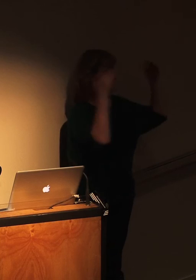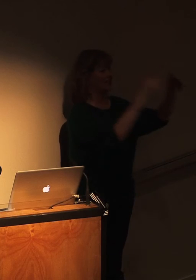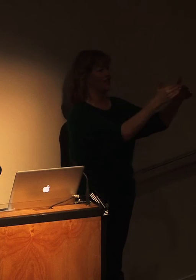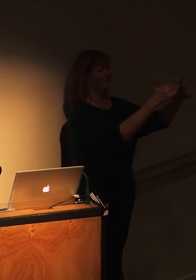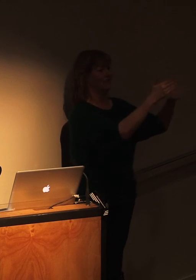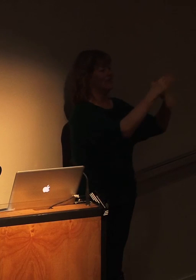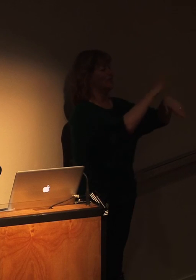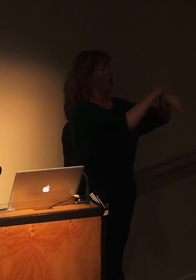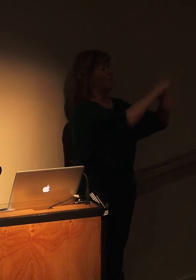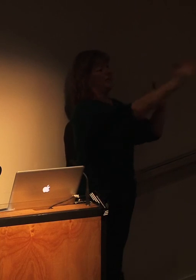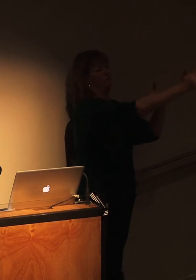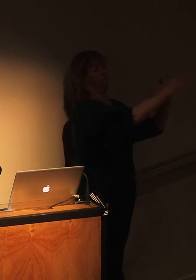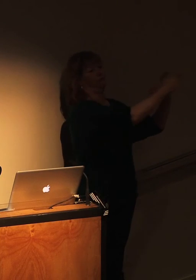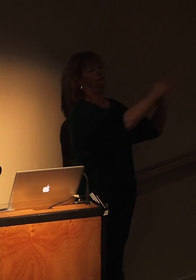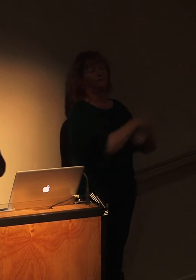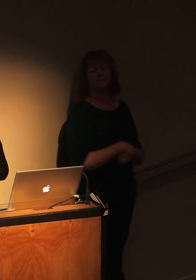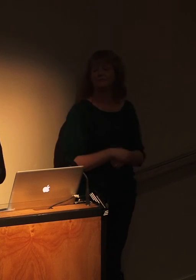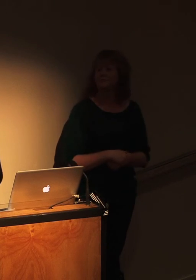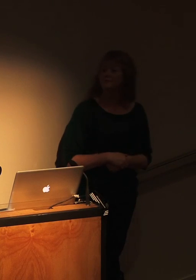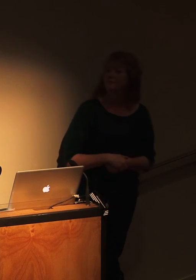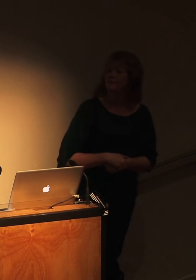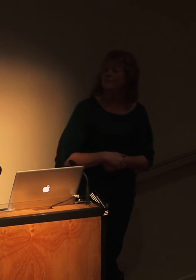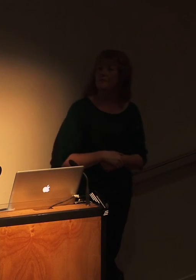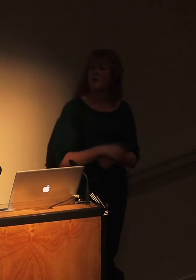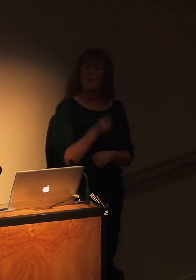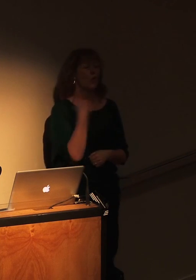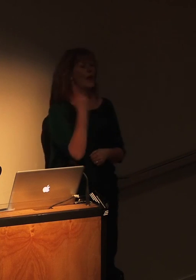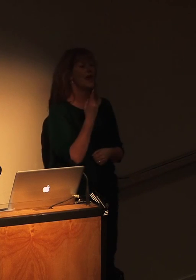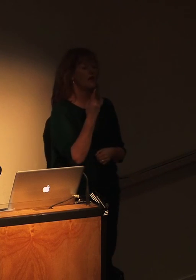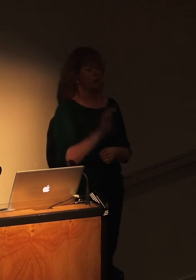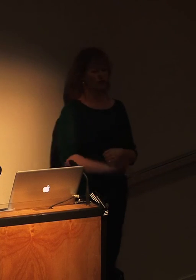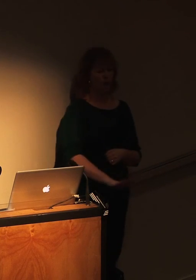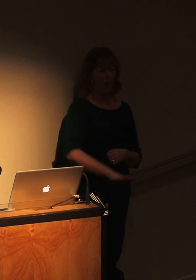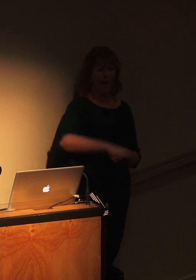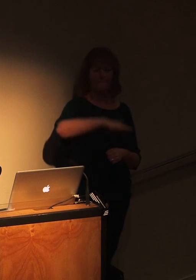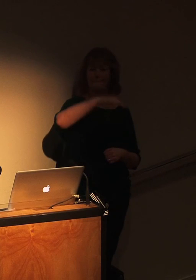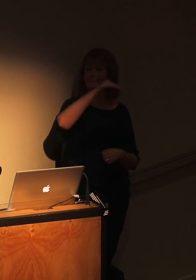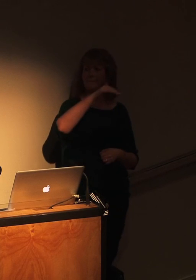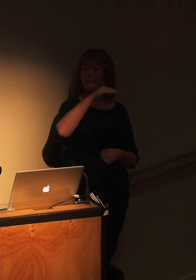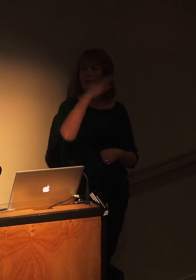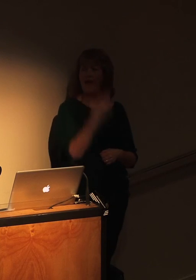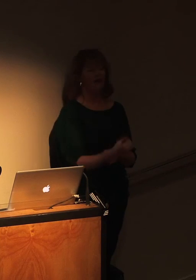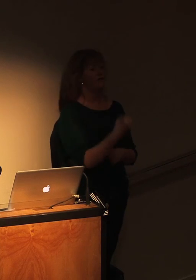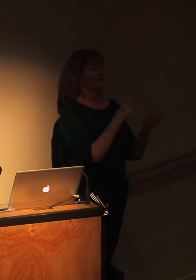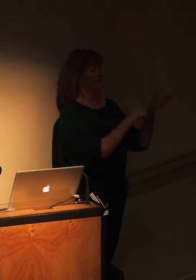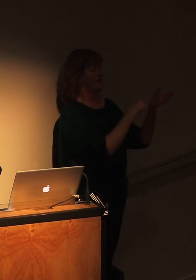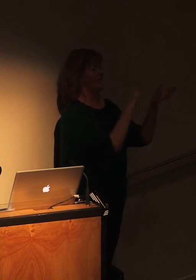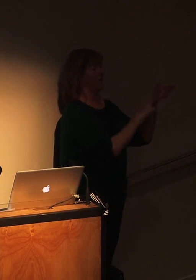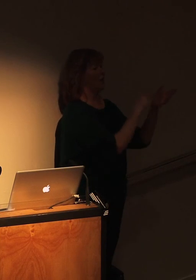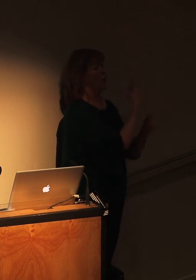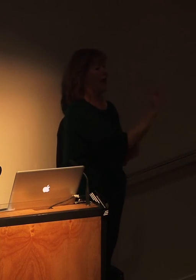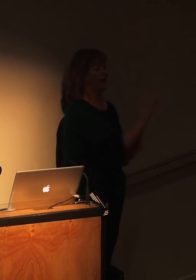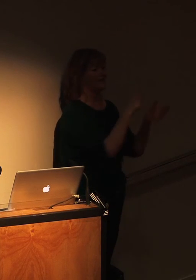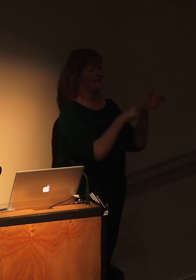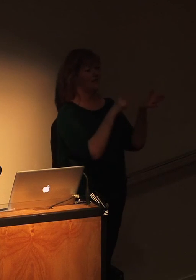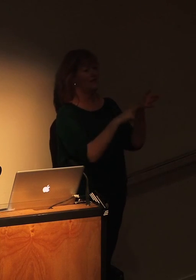And to explain where that comes from is, you know, we grew up with a mentality that we had three channels, and we, well, kids know more